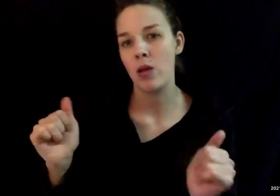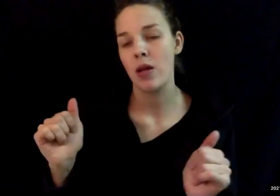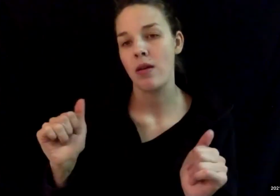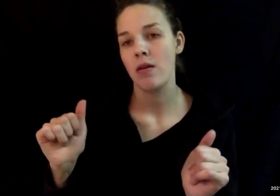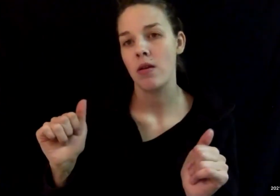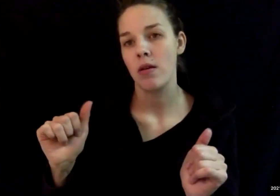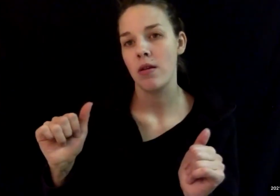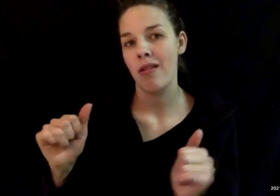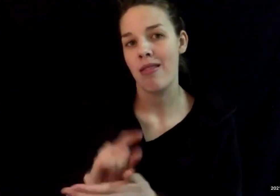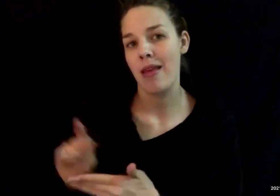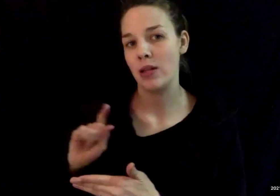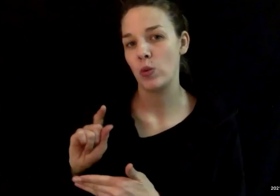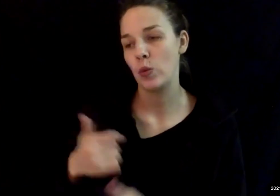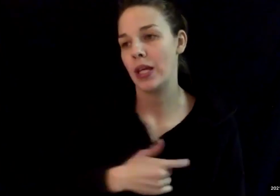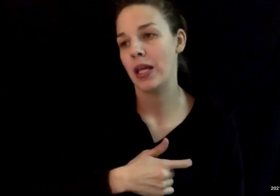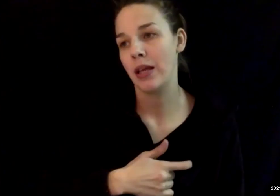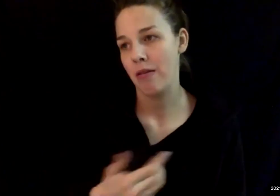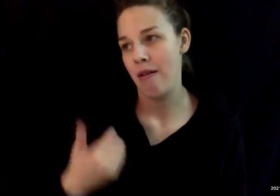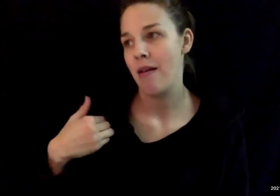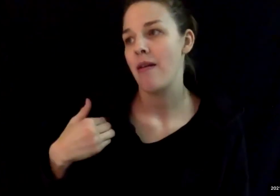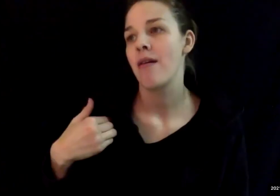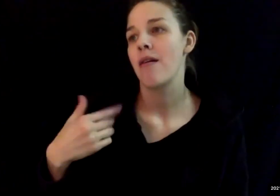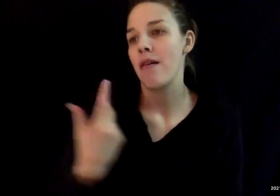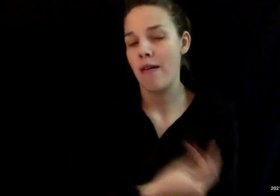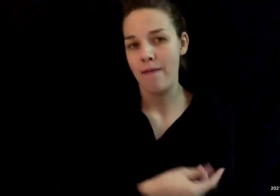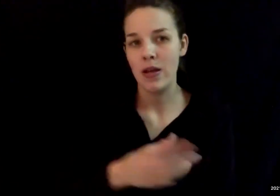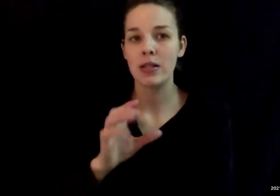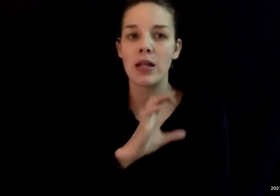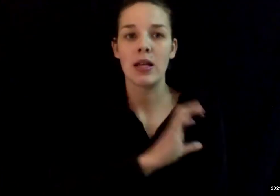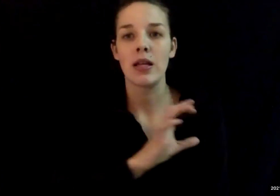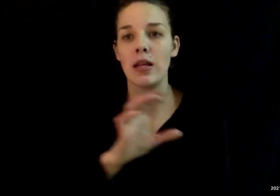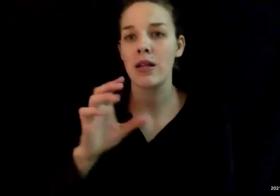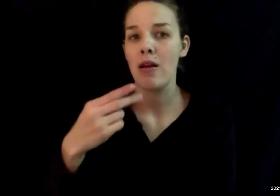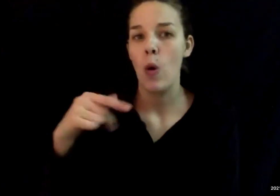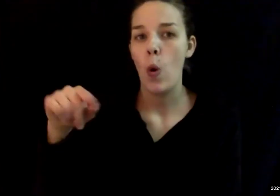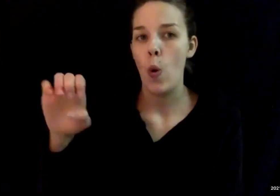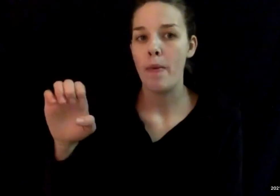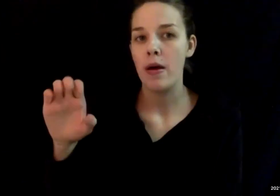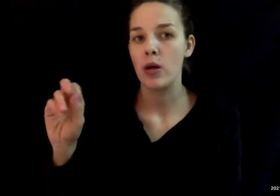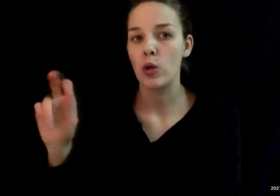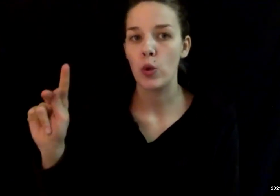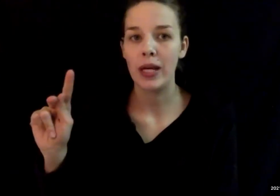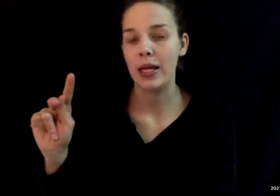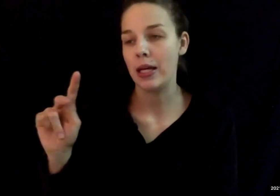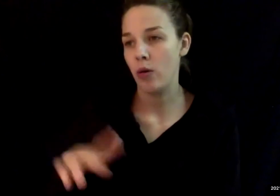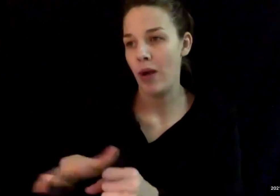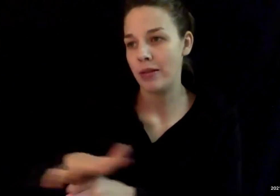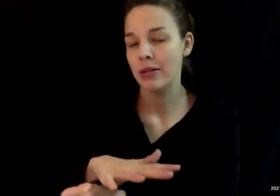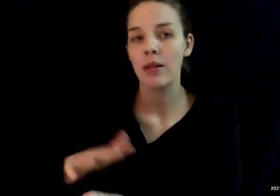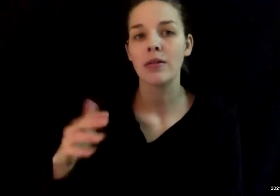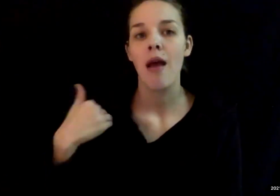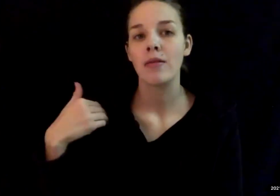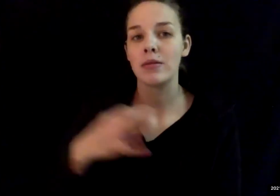last week. We had a vaccine clinic for Hope Creek residents and staff.